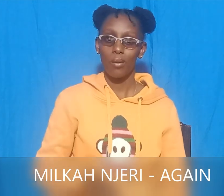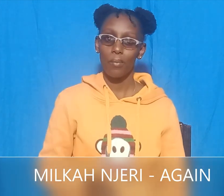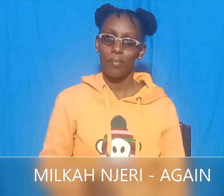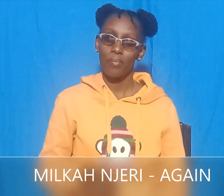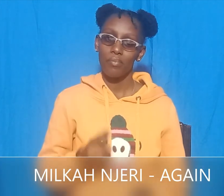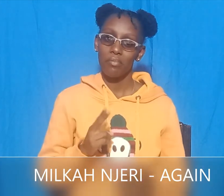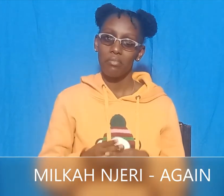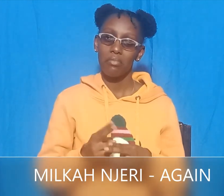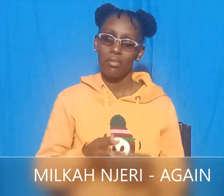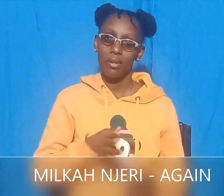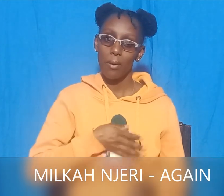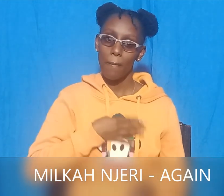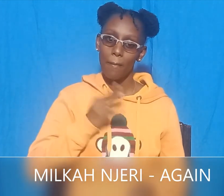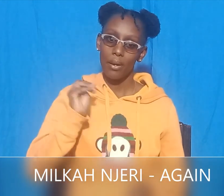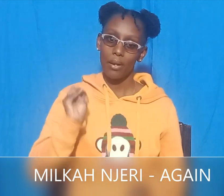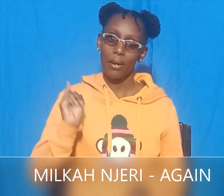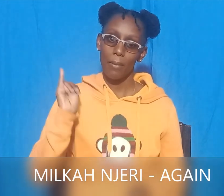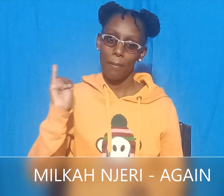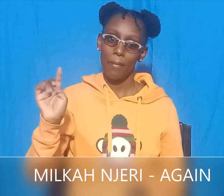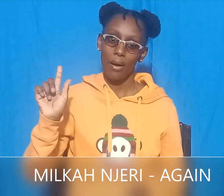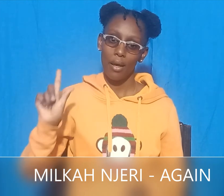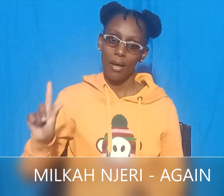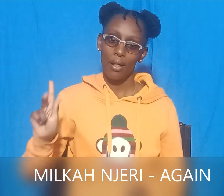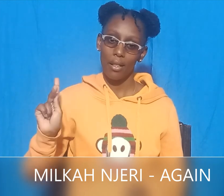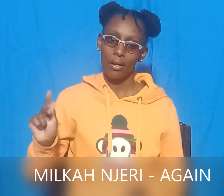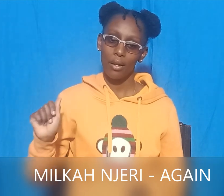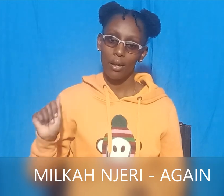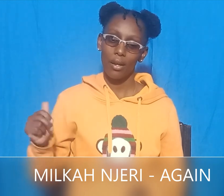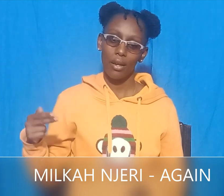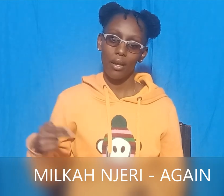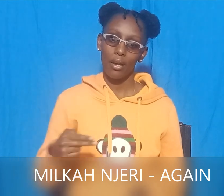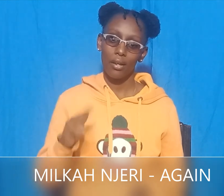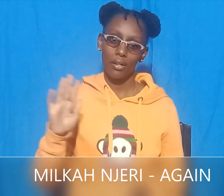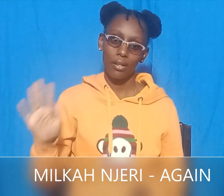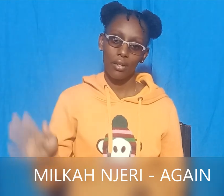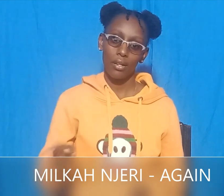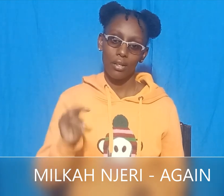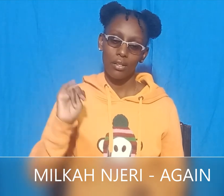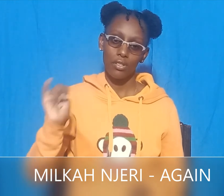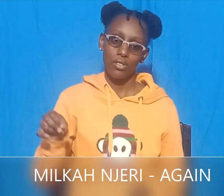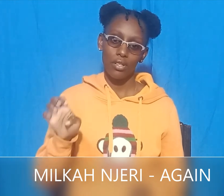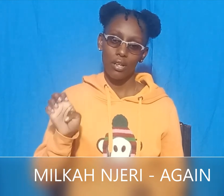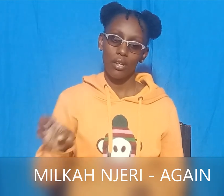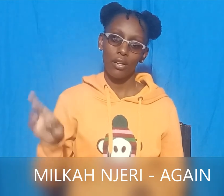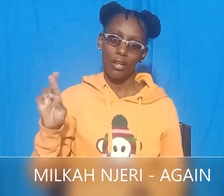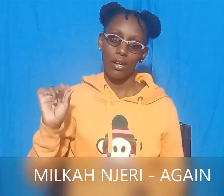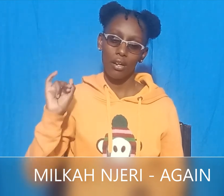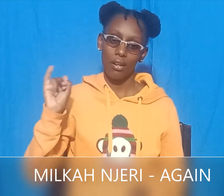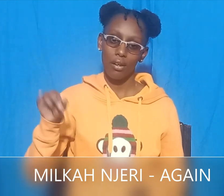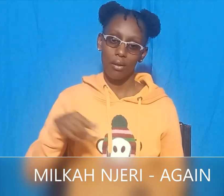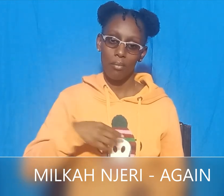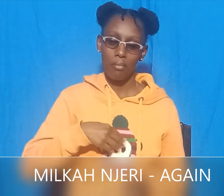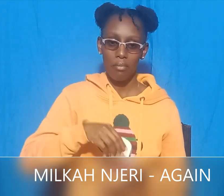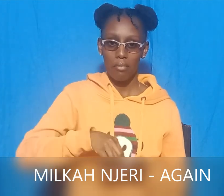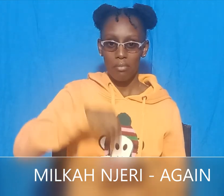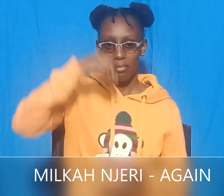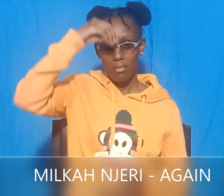Hello. name is Neil Kanjiri. I learned sign language in Thika